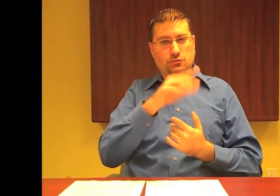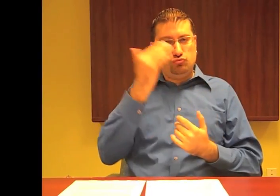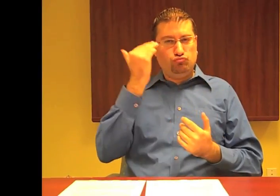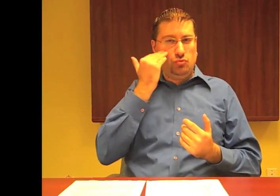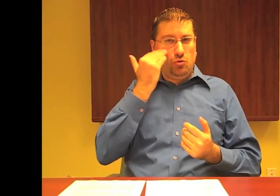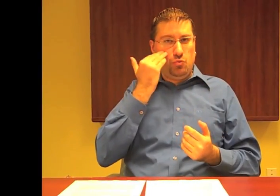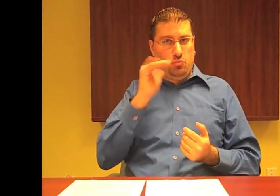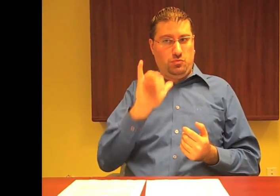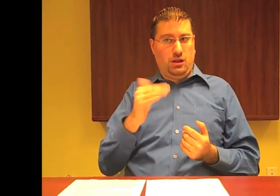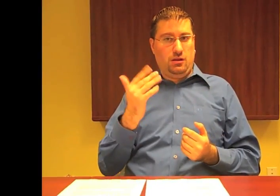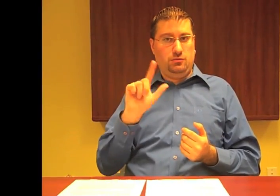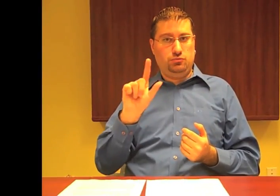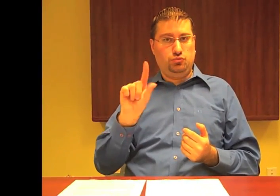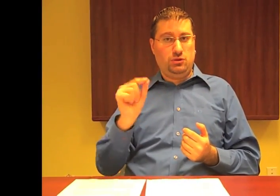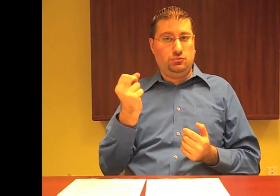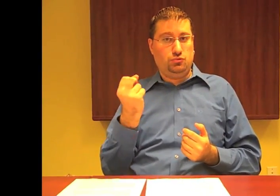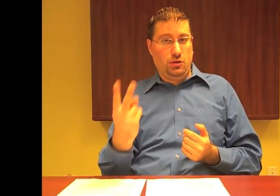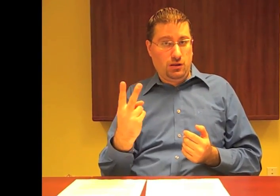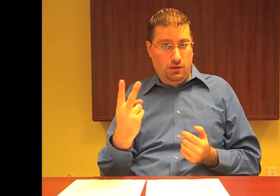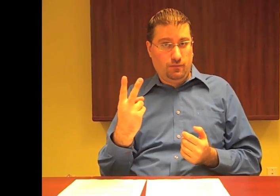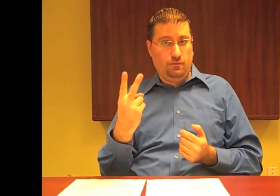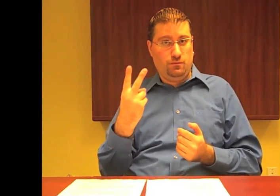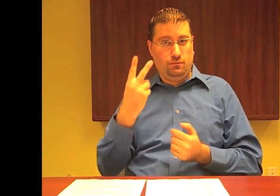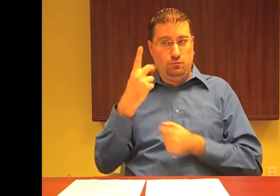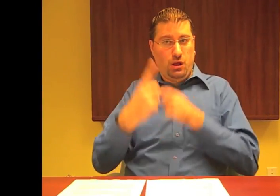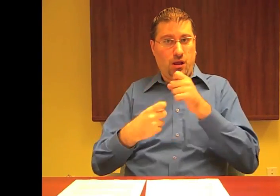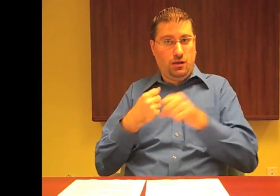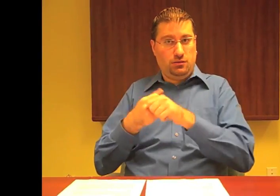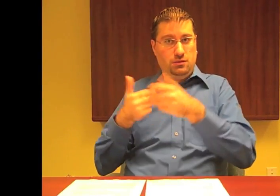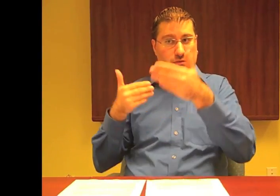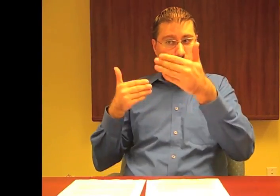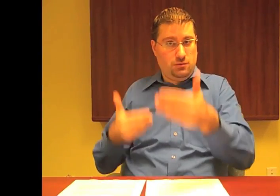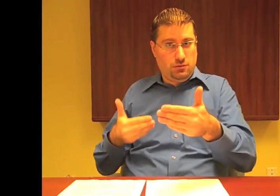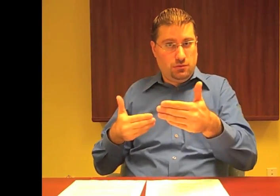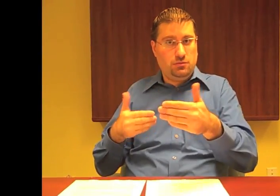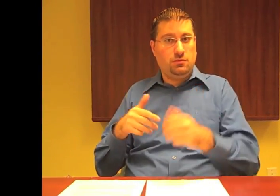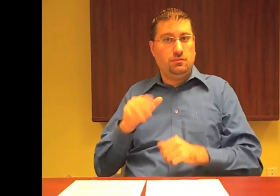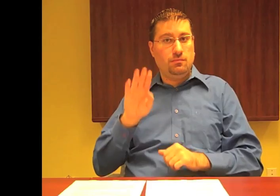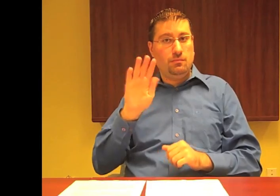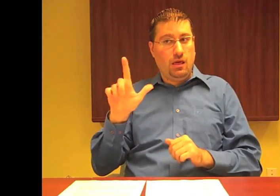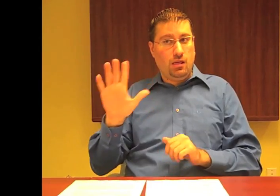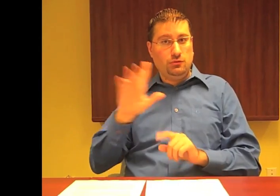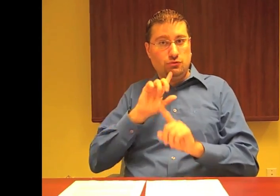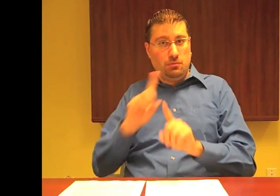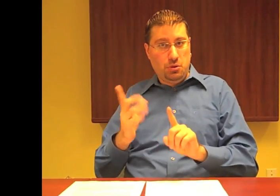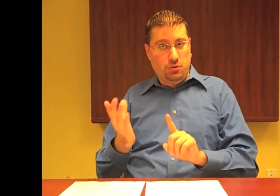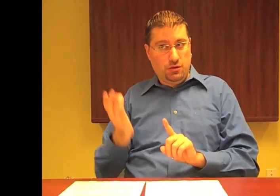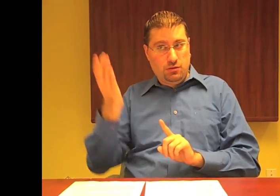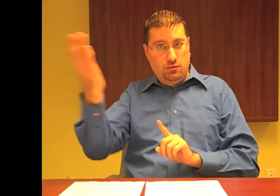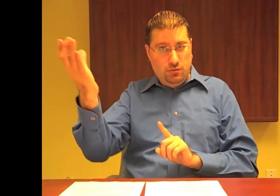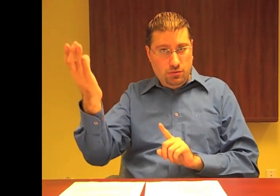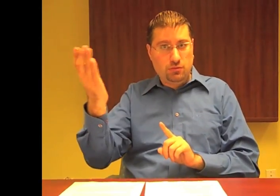As many of you know, back in July of 2012, after the one-year VRS trial,